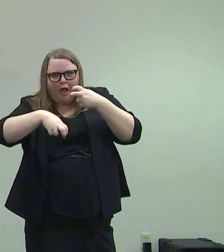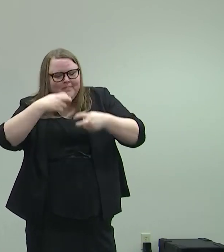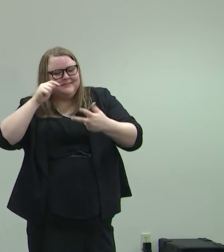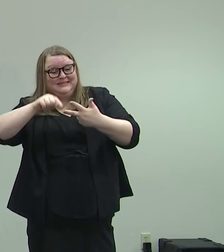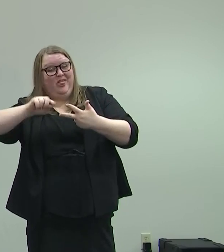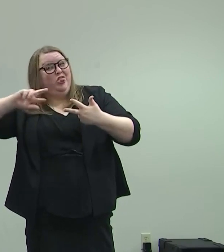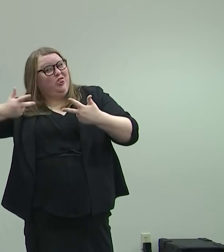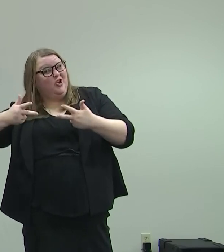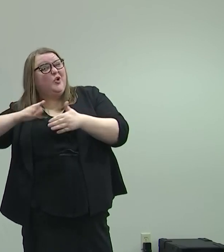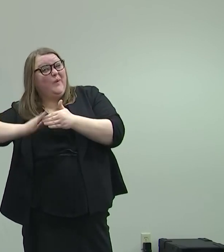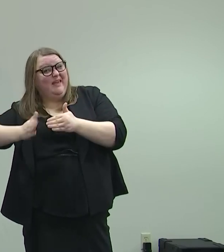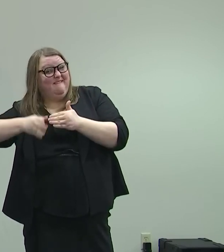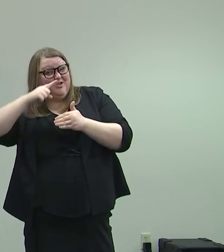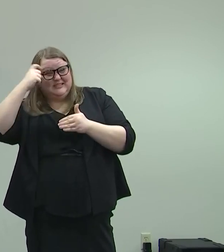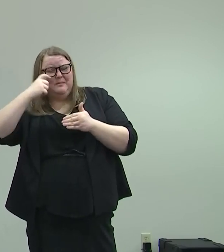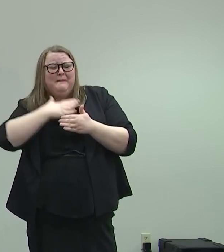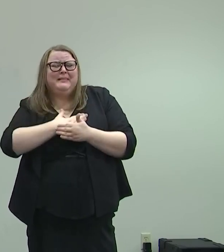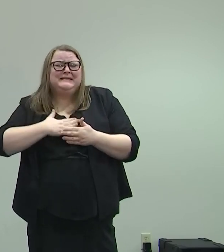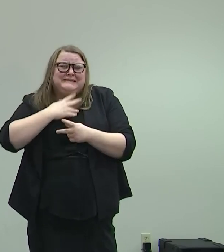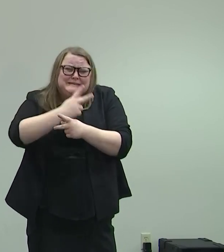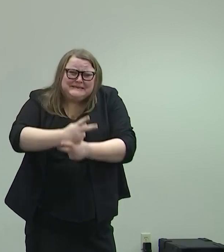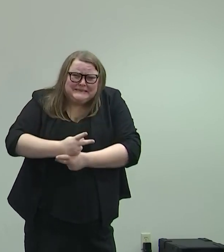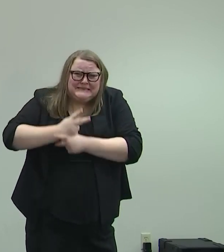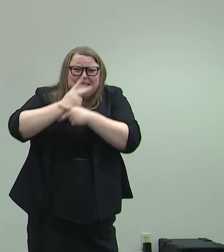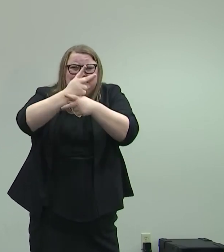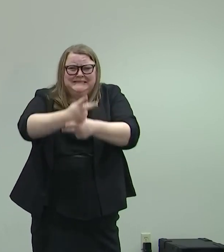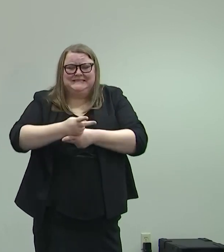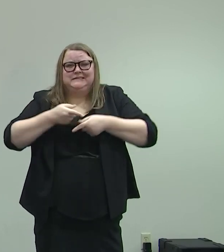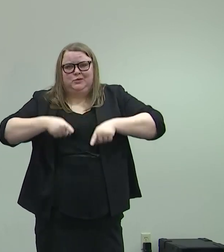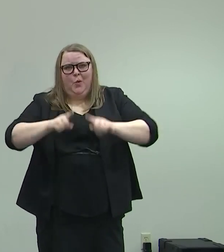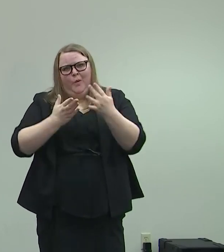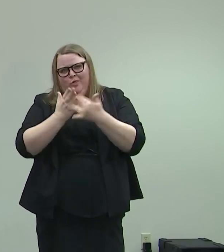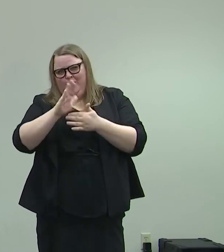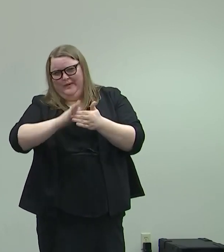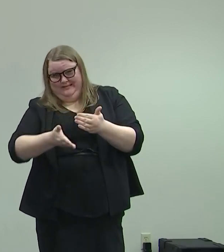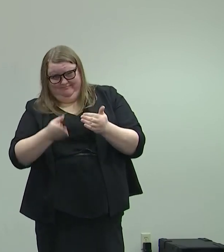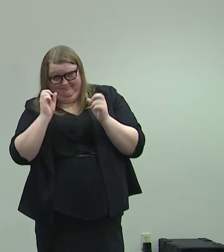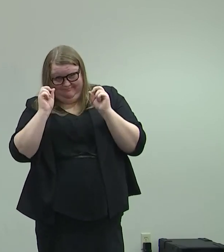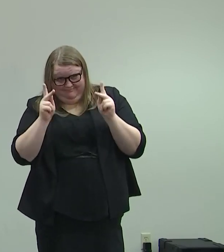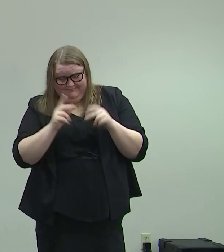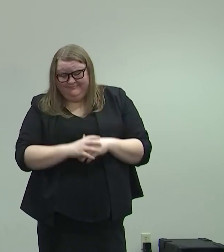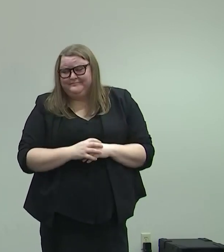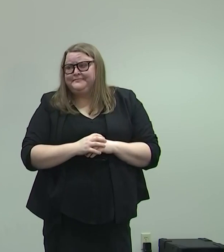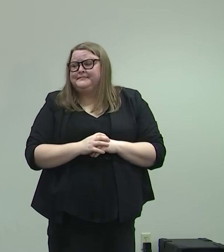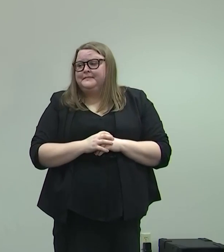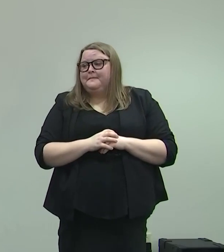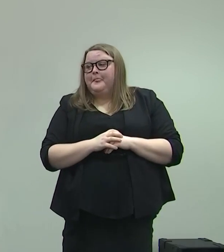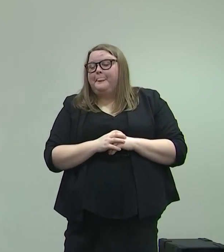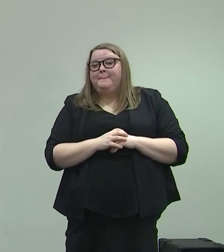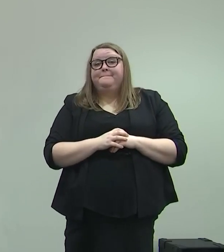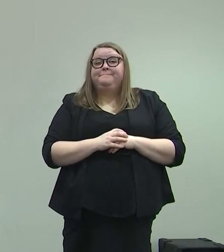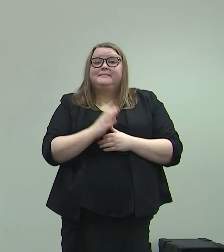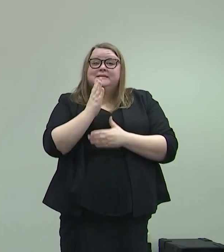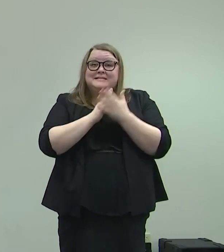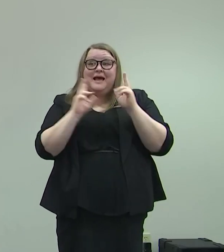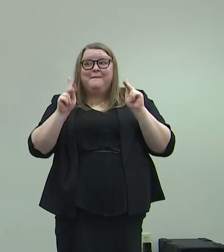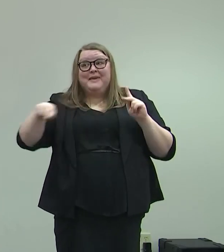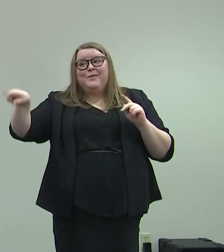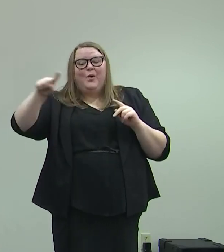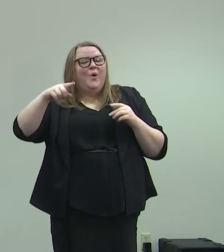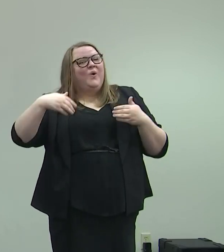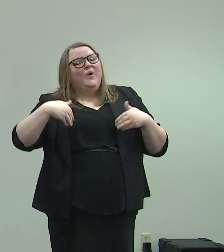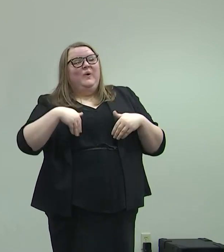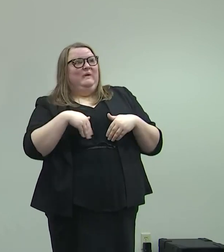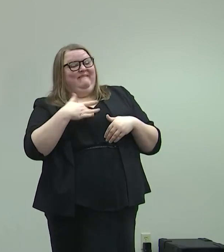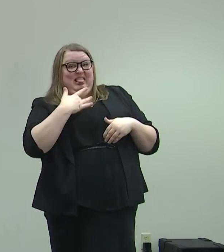be extra cautious as we approach this Labor Day weekend. Some folks have lost faith in their